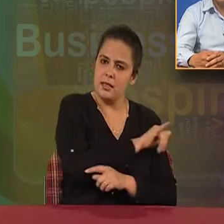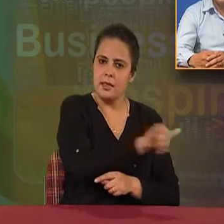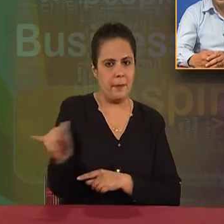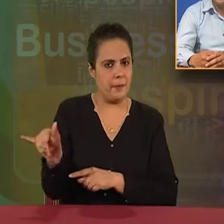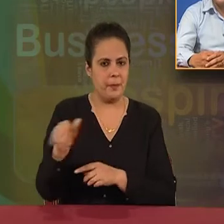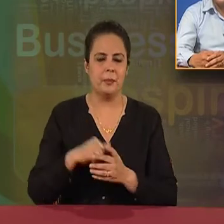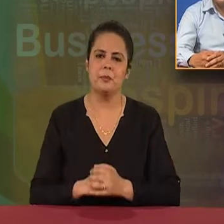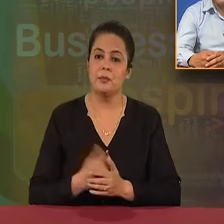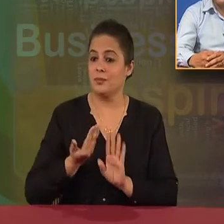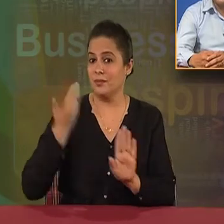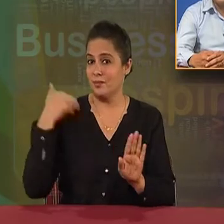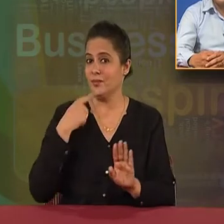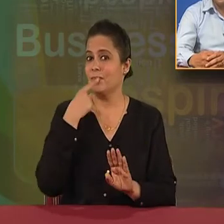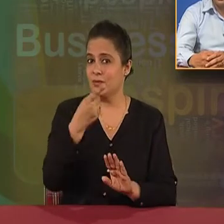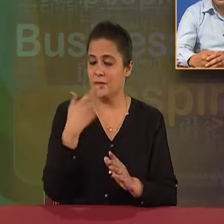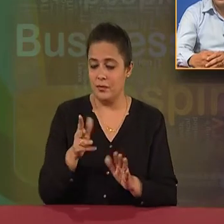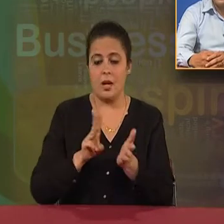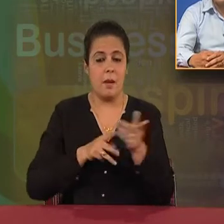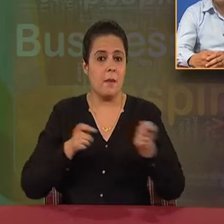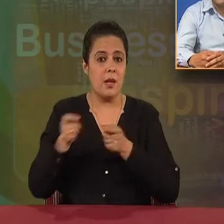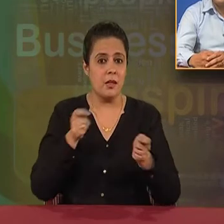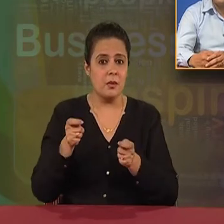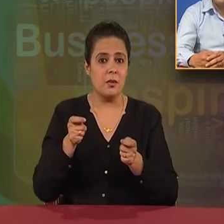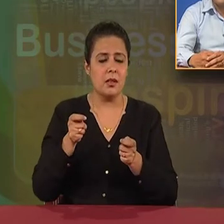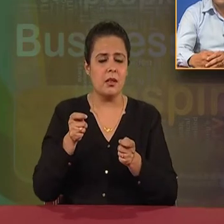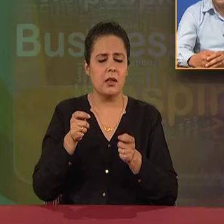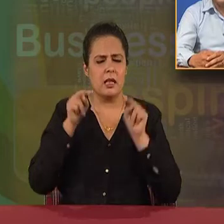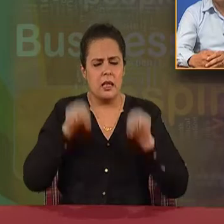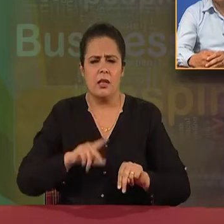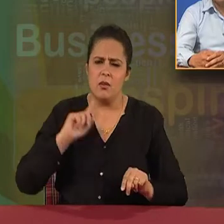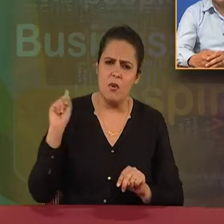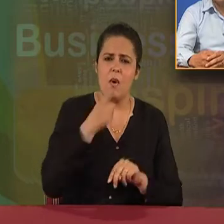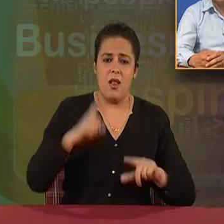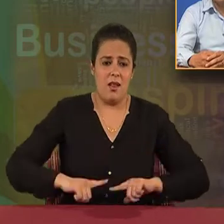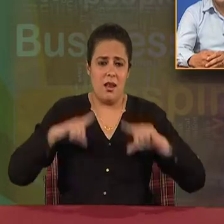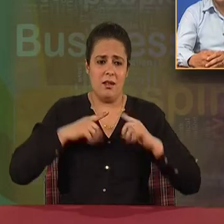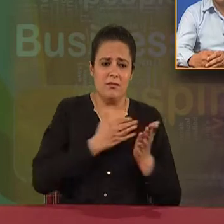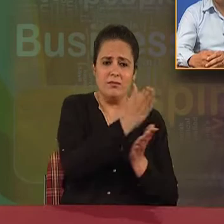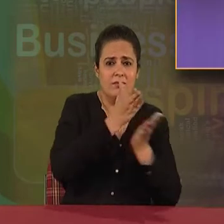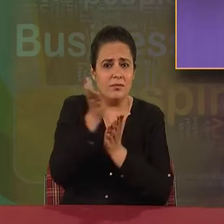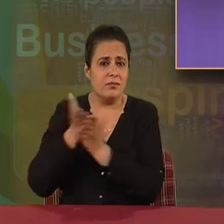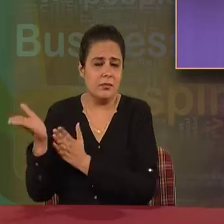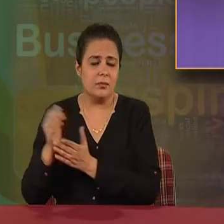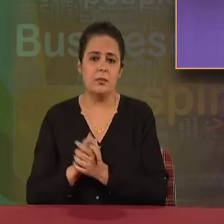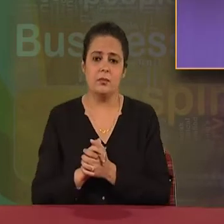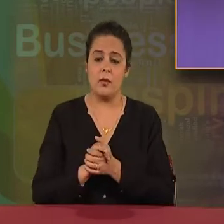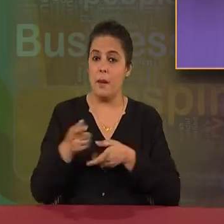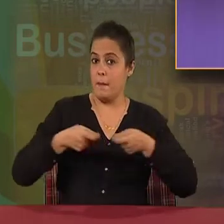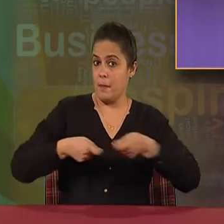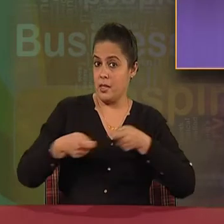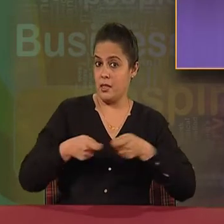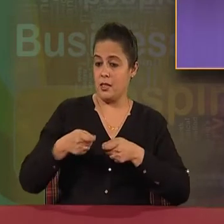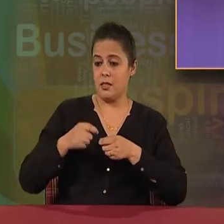is required nowadays in all the spheres of life. In a business organization, we are having three levels of management.